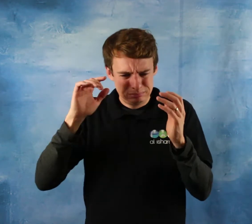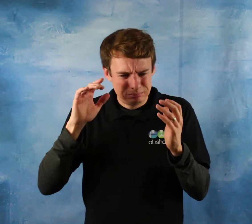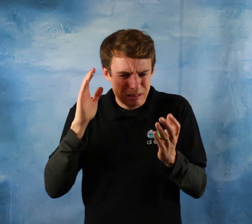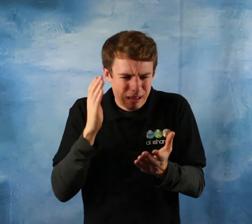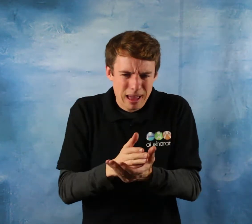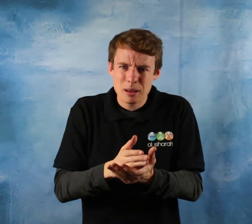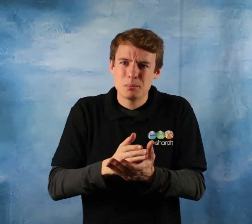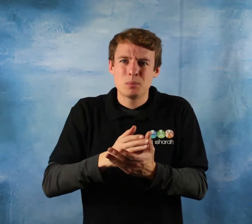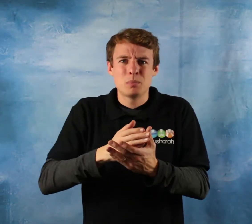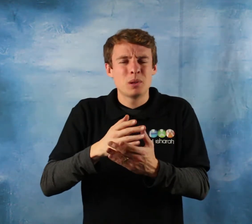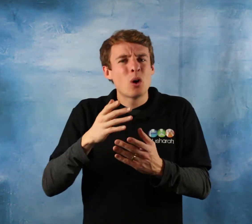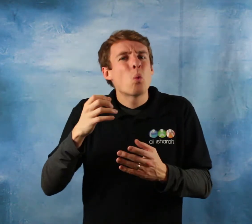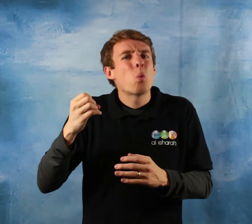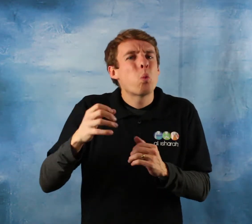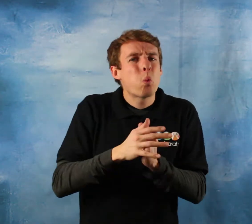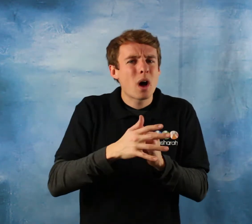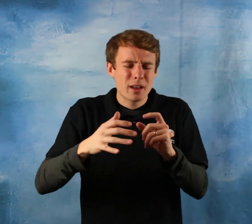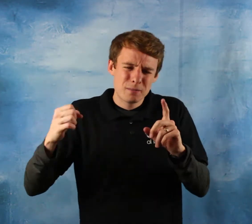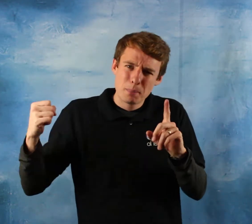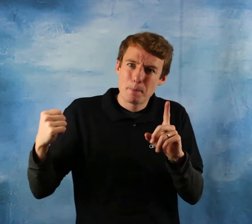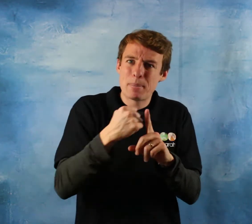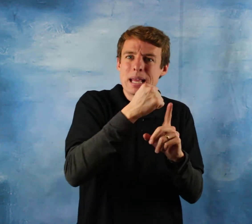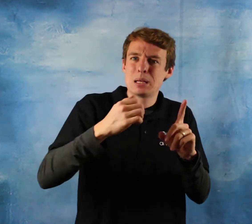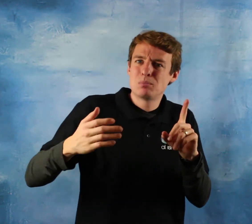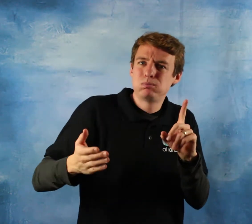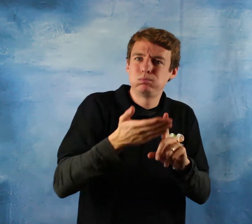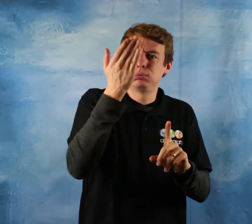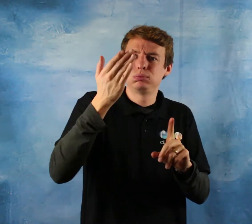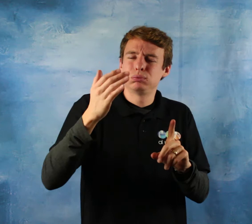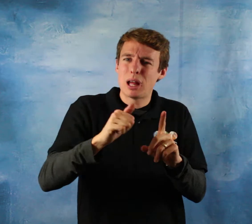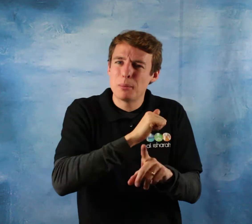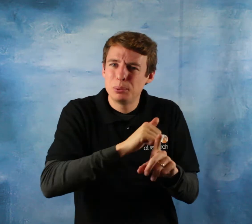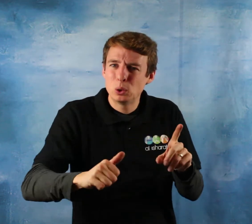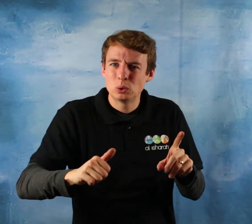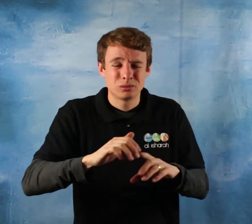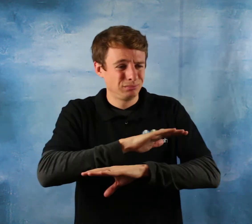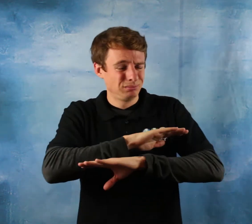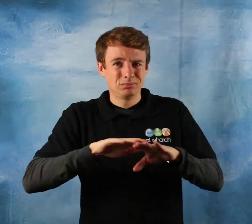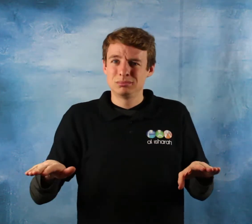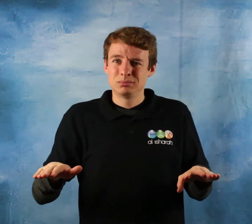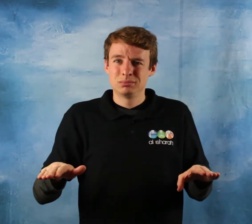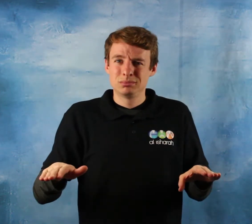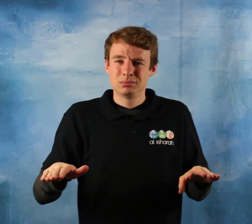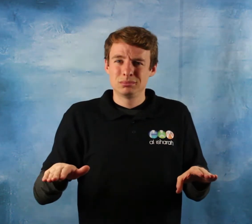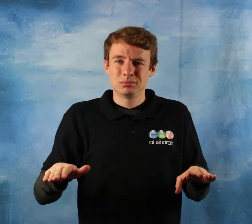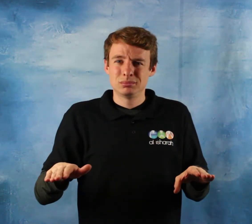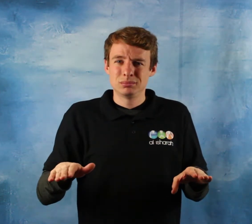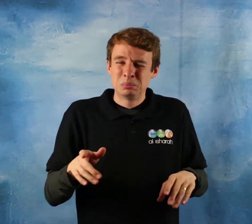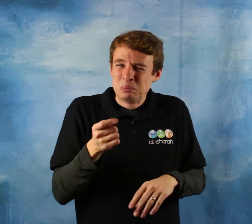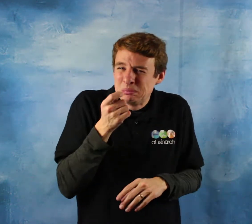men just as is the case with men allahu subhanahu wa ta'ala has put it simply my dear respected